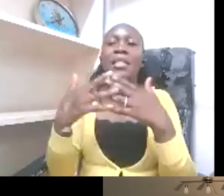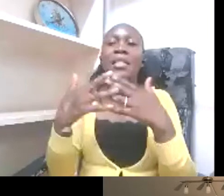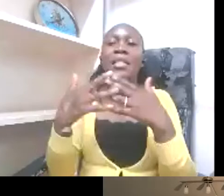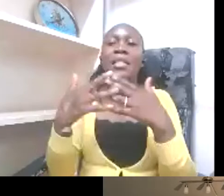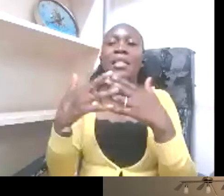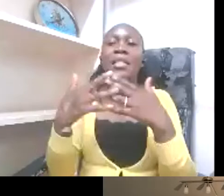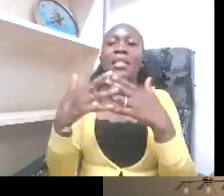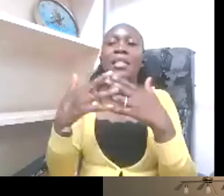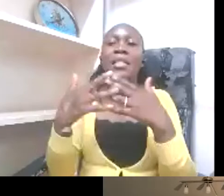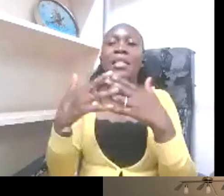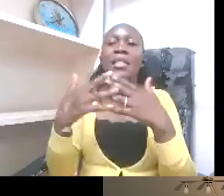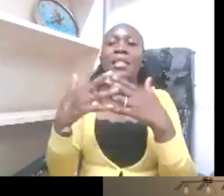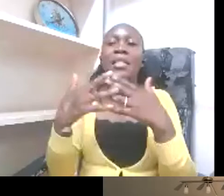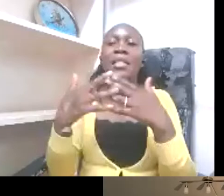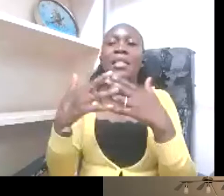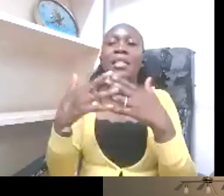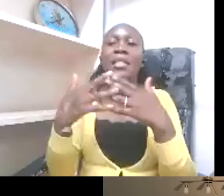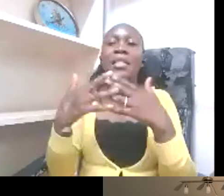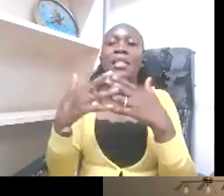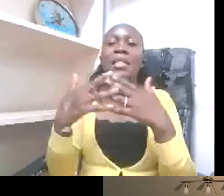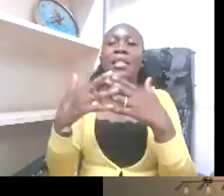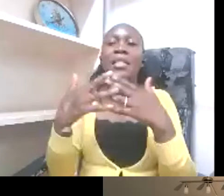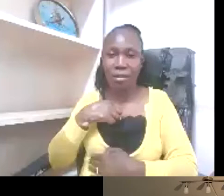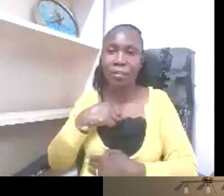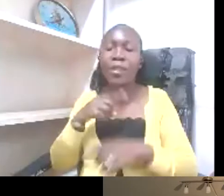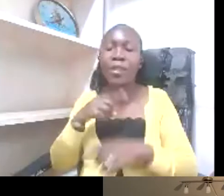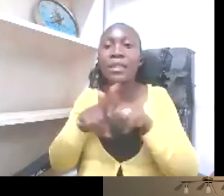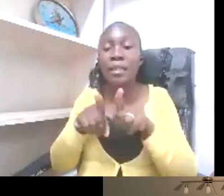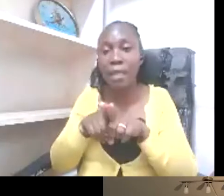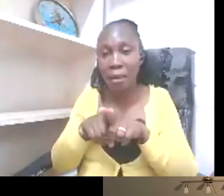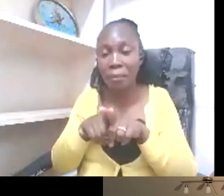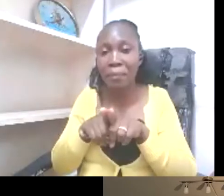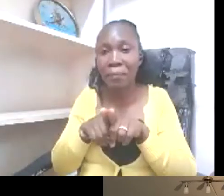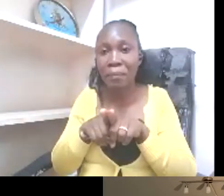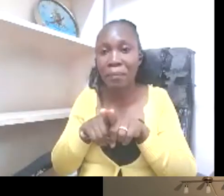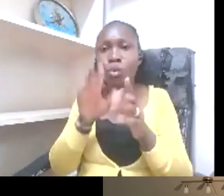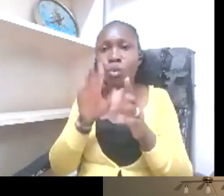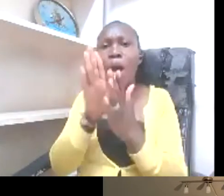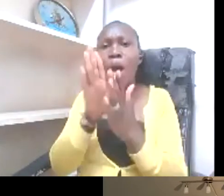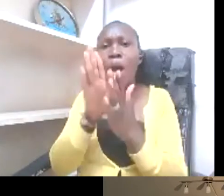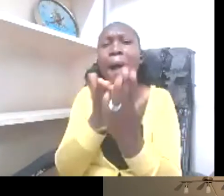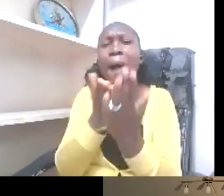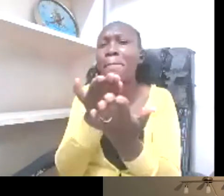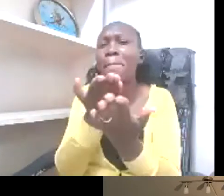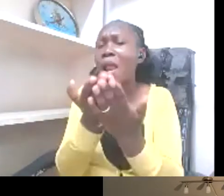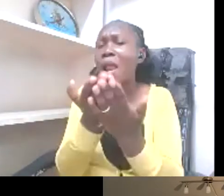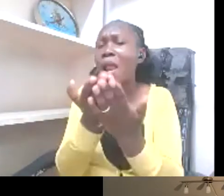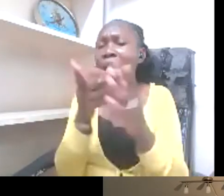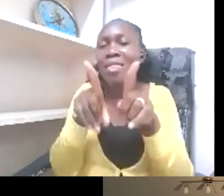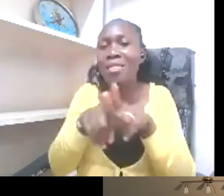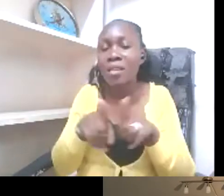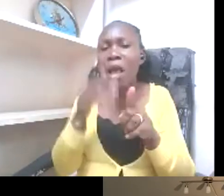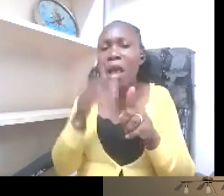actually apply it because it's quite comprehensive detailing all the different infrastructure